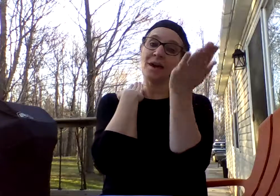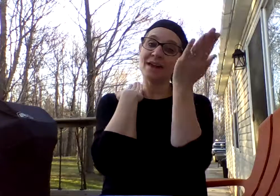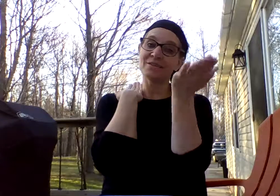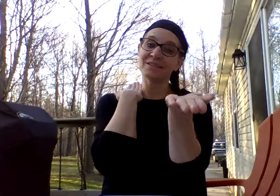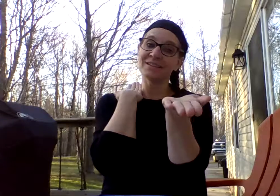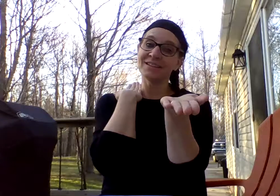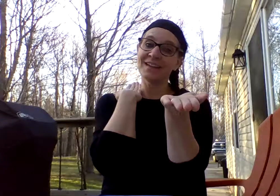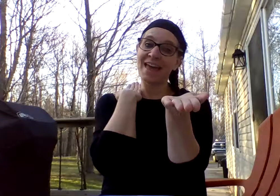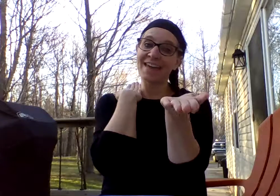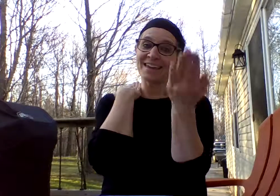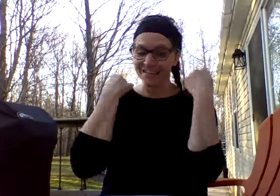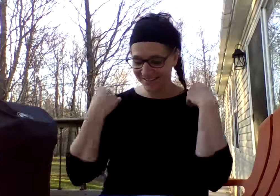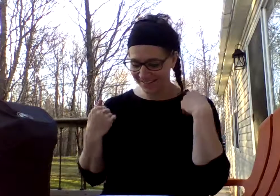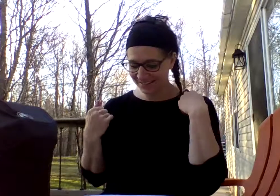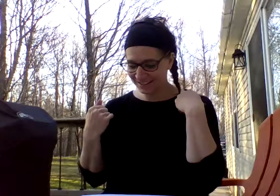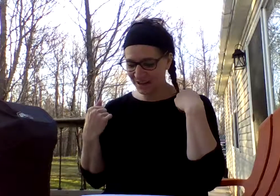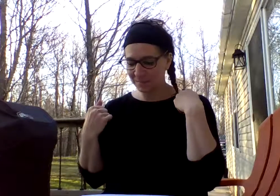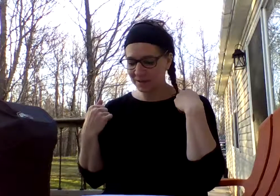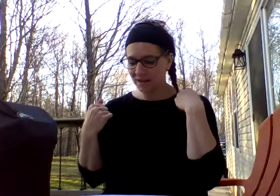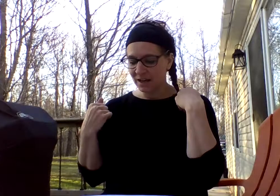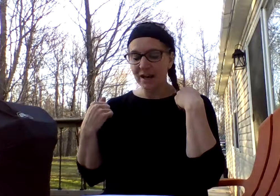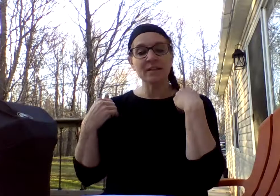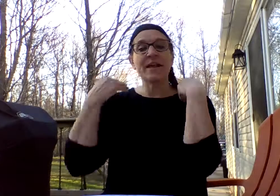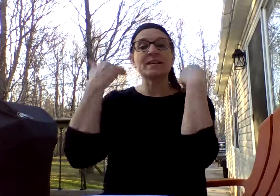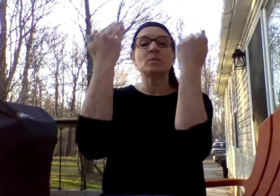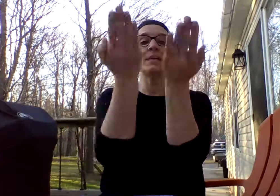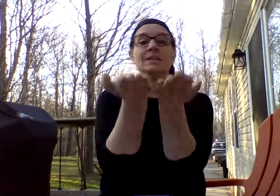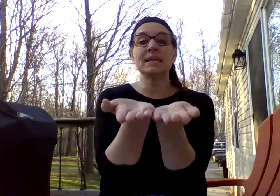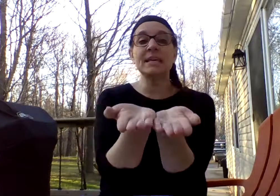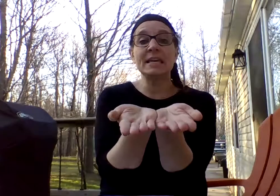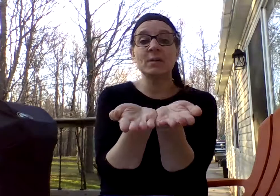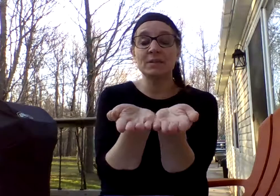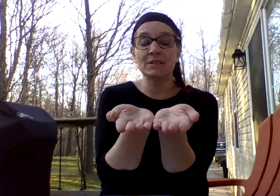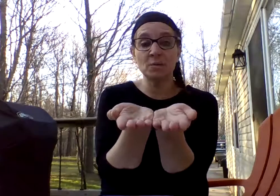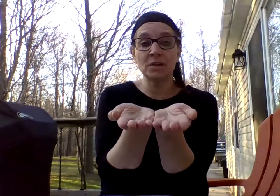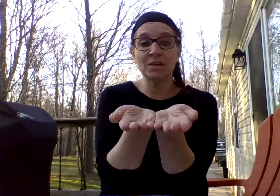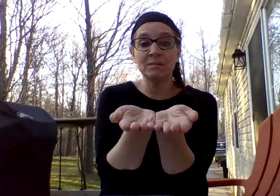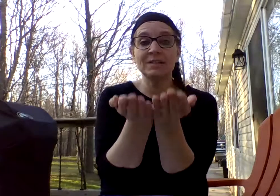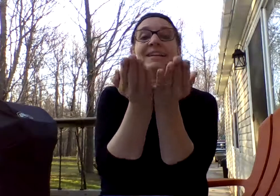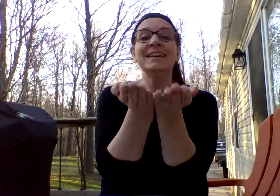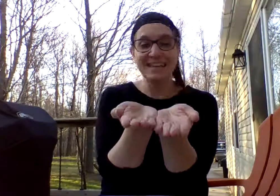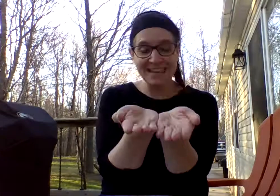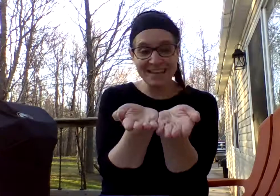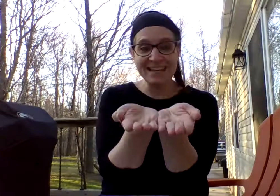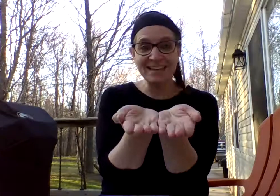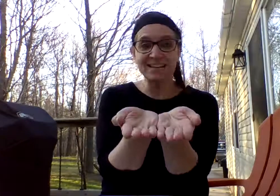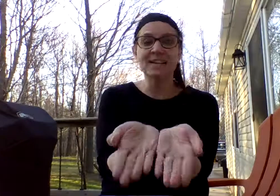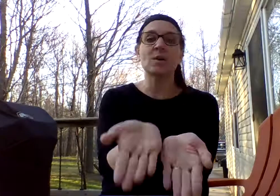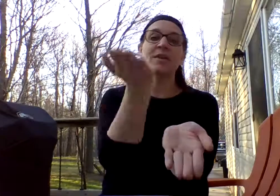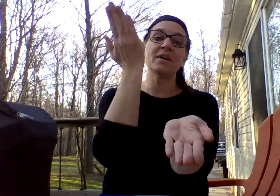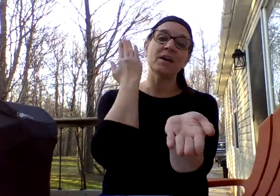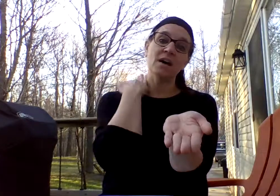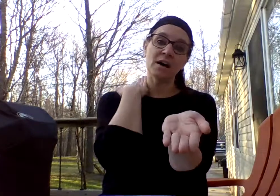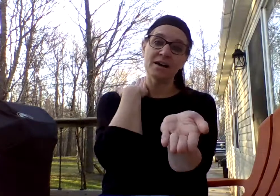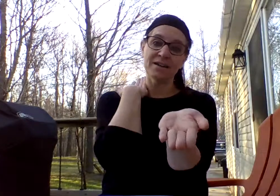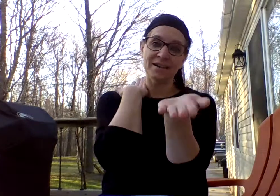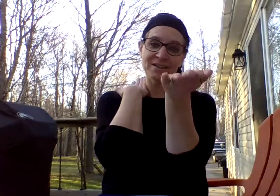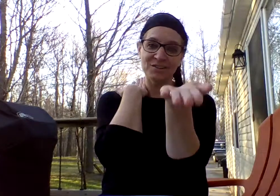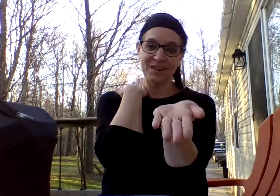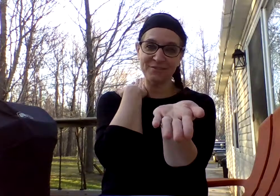have A. Good job. And the last one is he. What's the word? He. Take away the H. And you're left